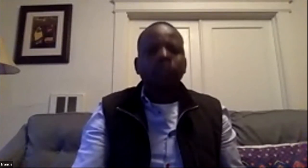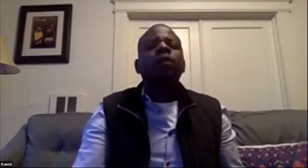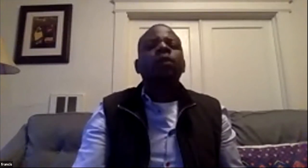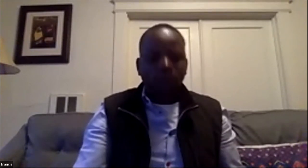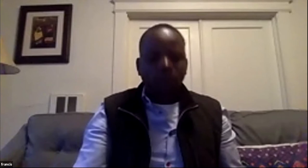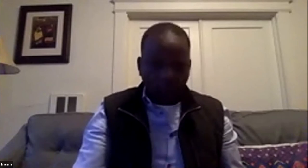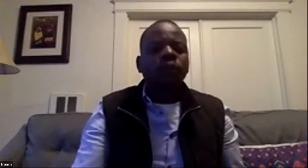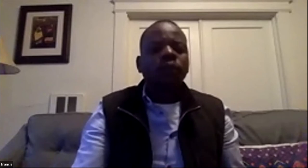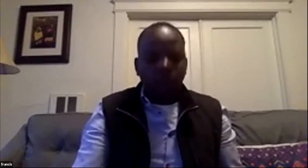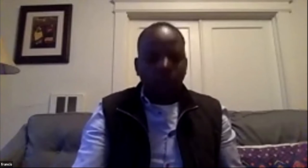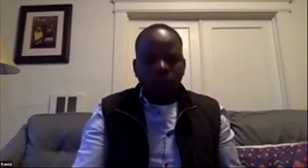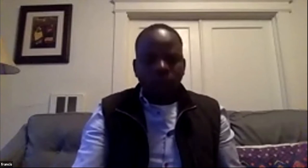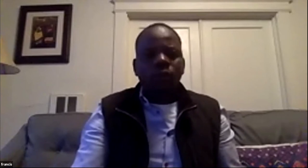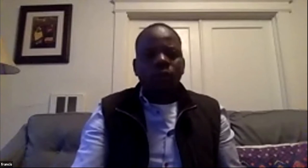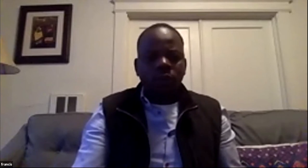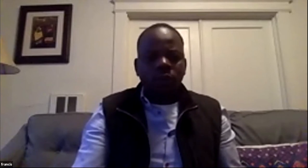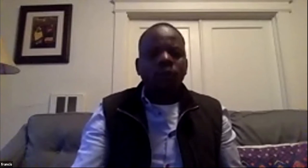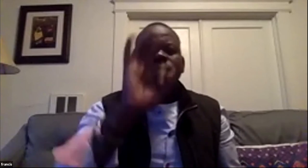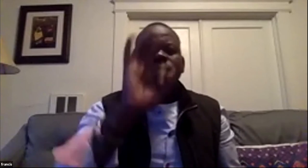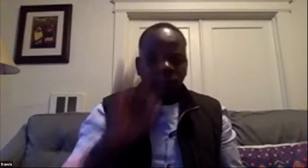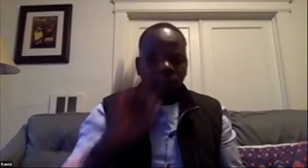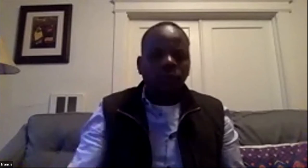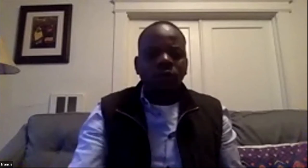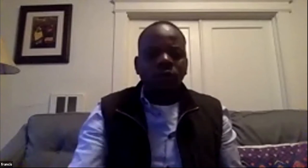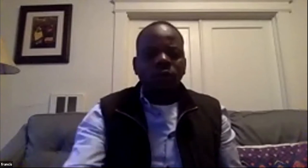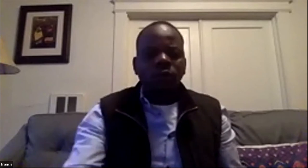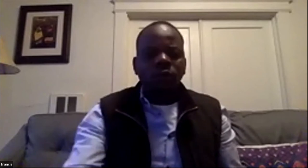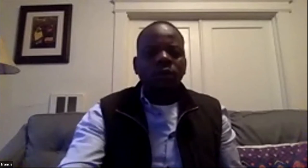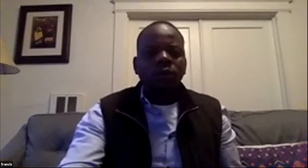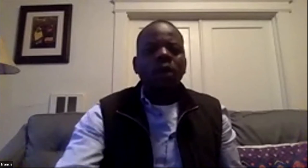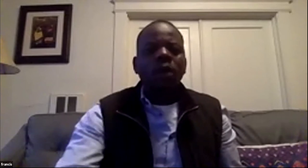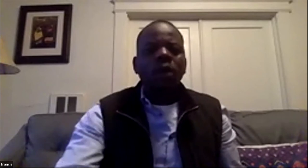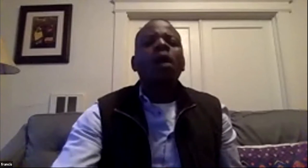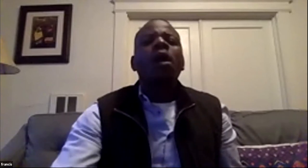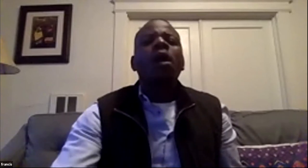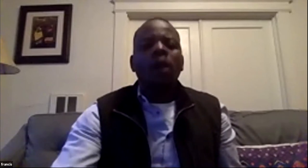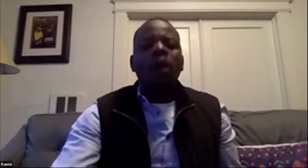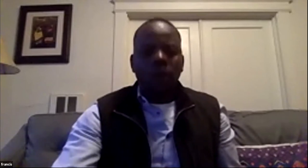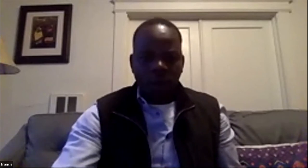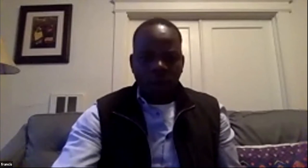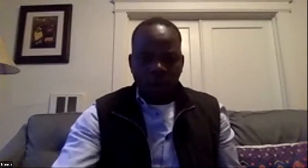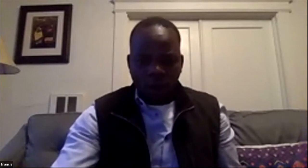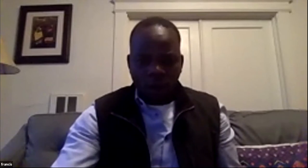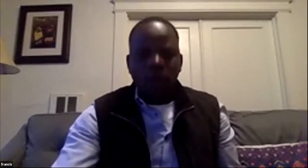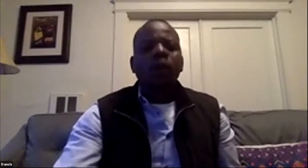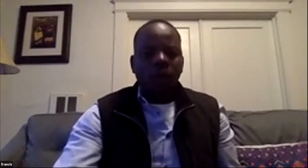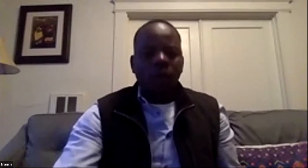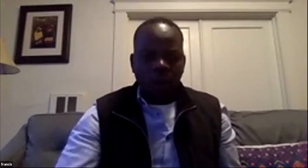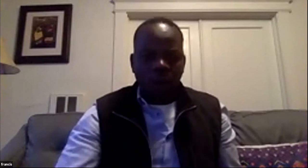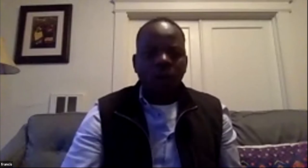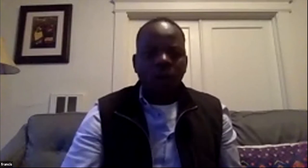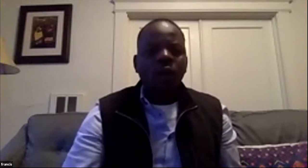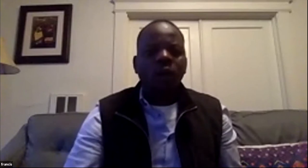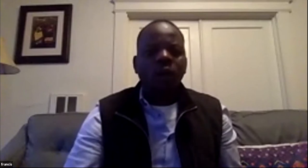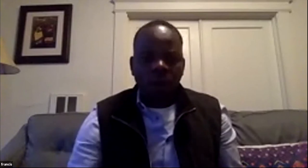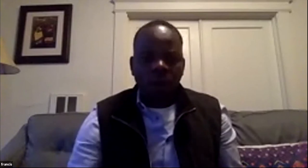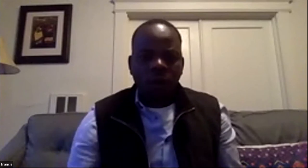in relation to the senior center in relation well well the good thing is that uh you're starting from scratch